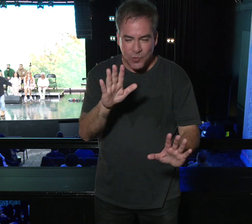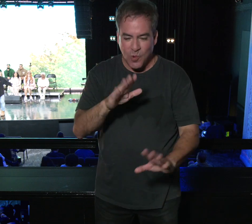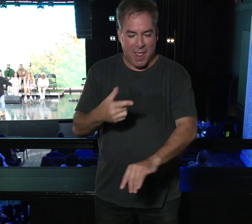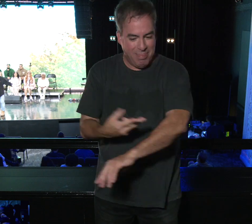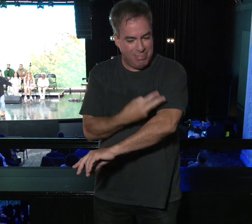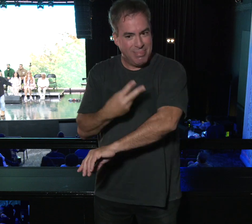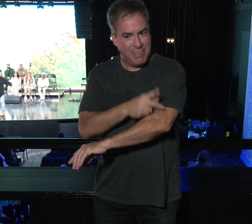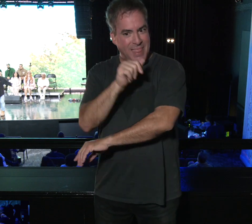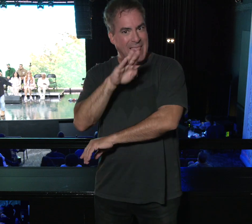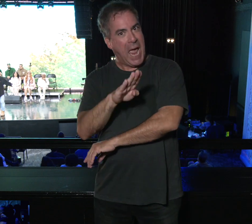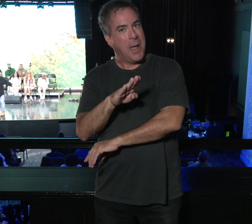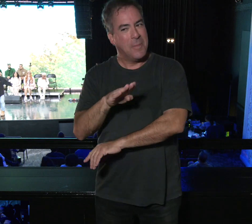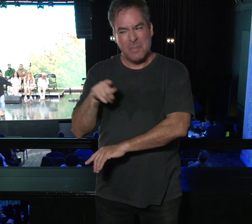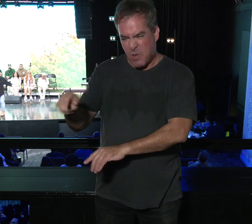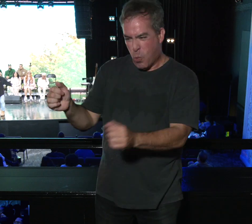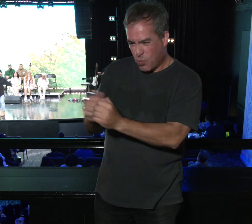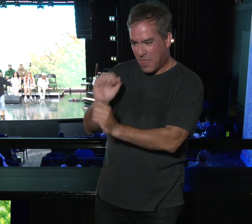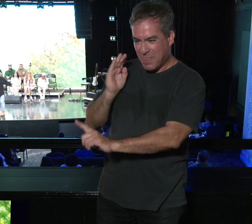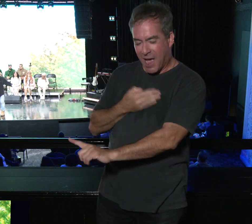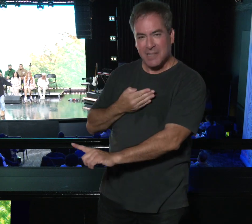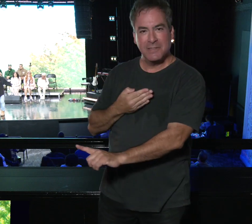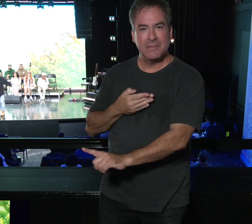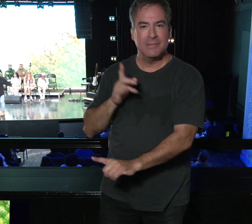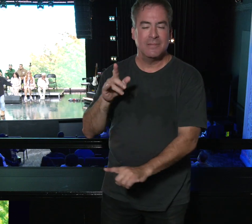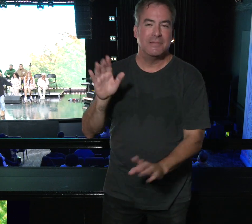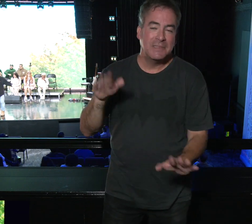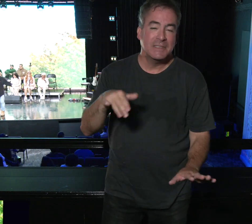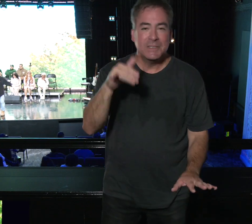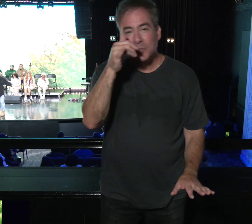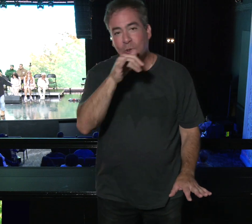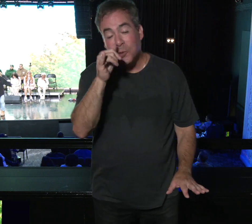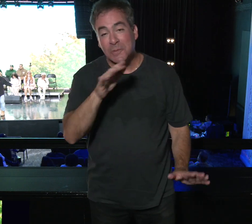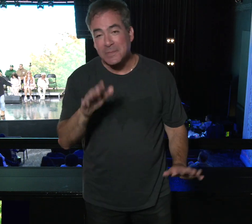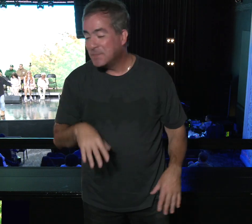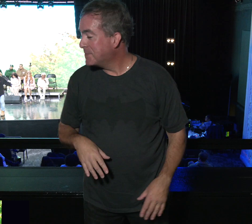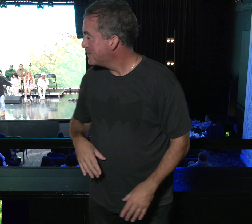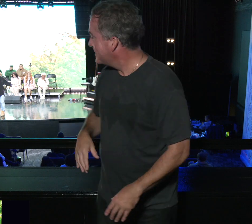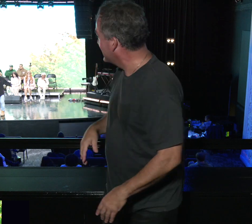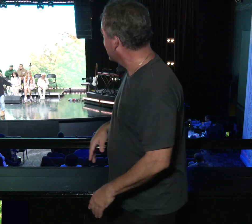Did I do that right, AJ? That was AJ's joke. He was like, you should say this.